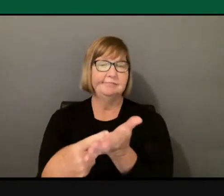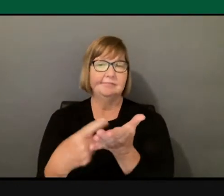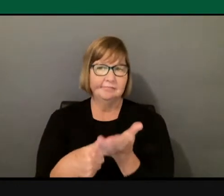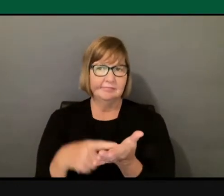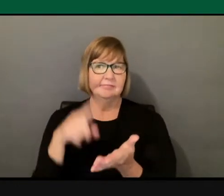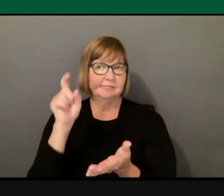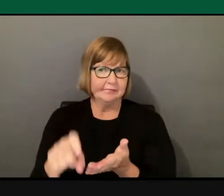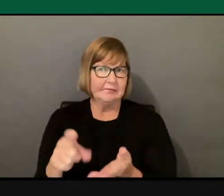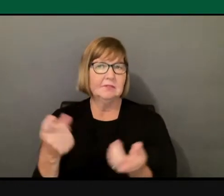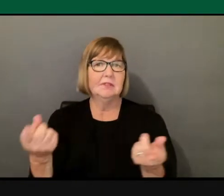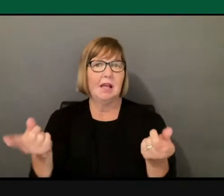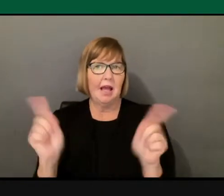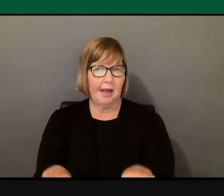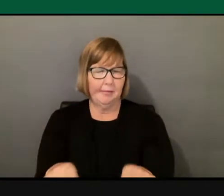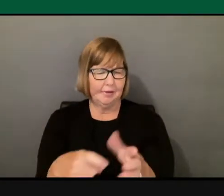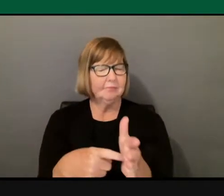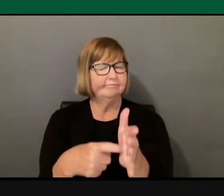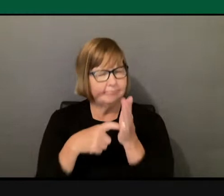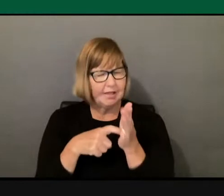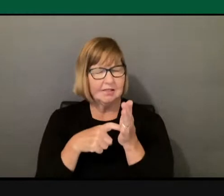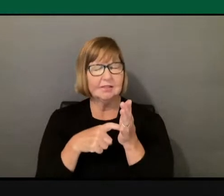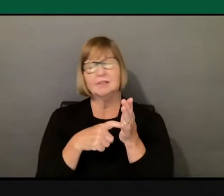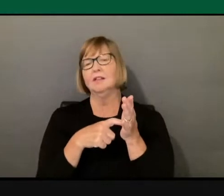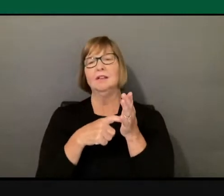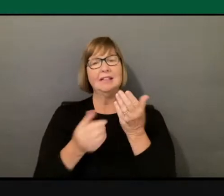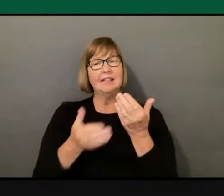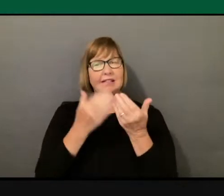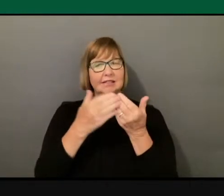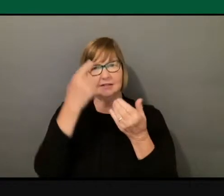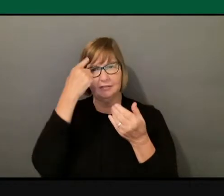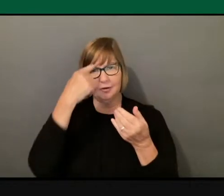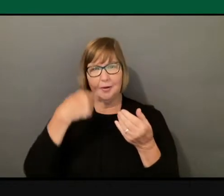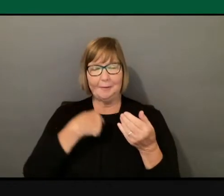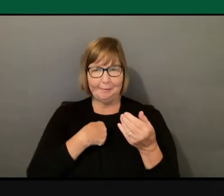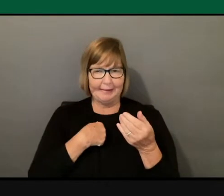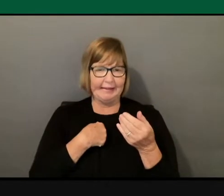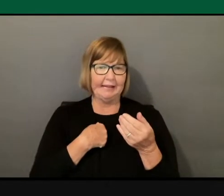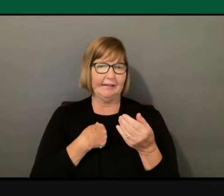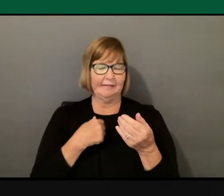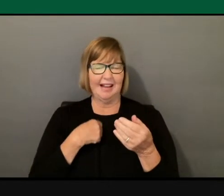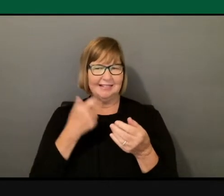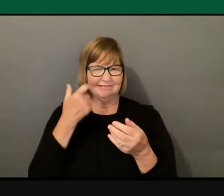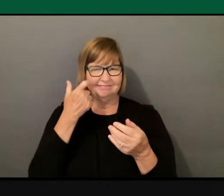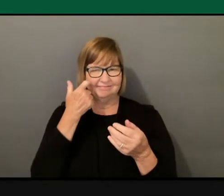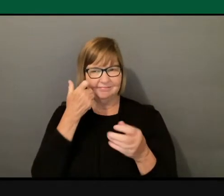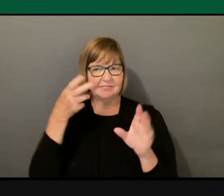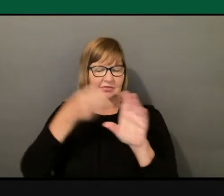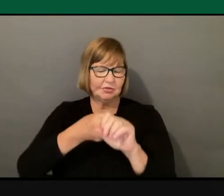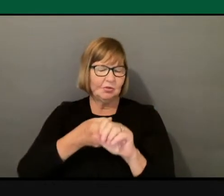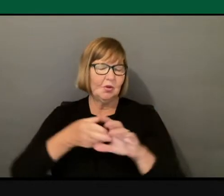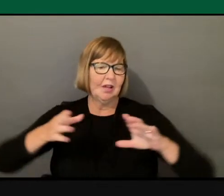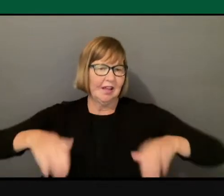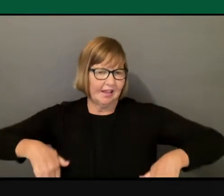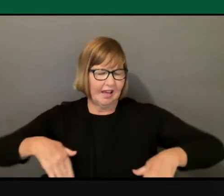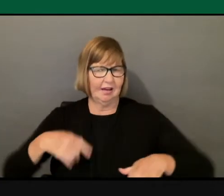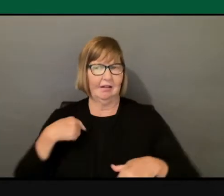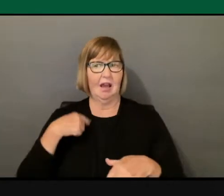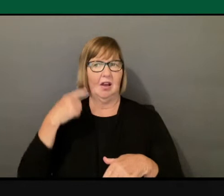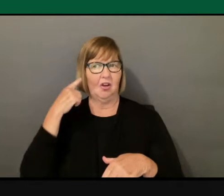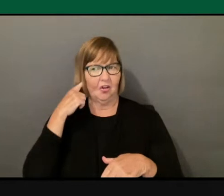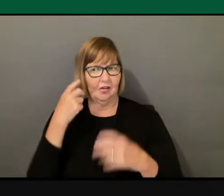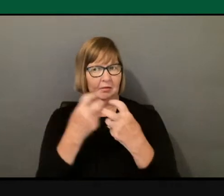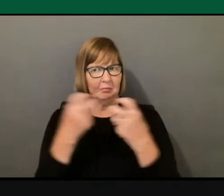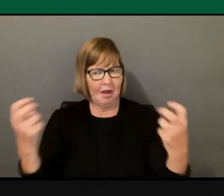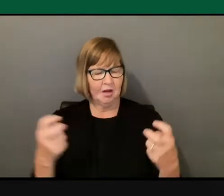because it's easy for me or anyone. And I know I had to join late and that what I heard of the panel is very, very impressive to simply